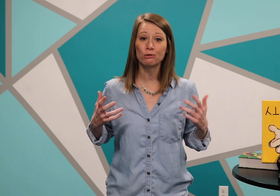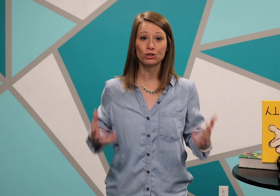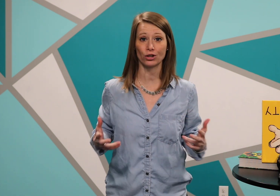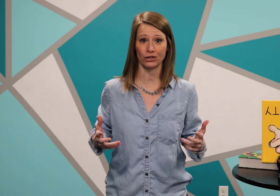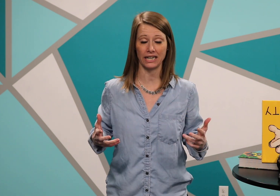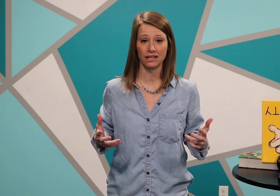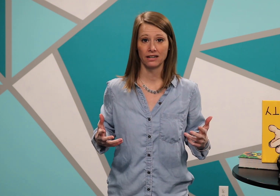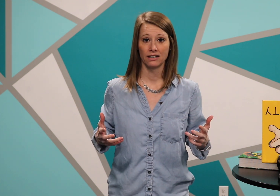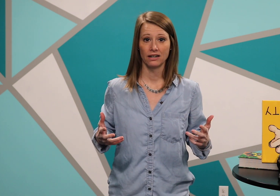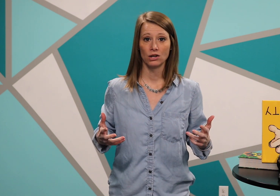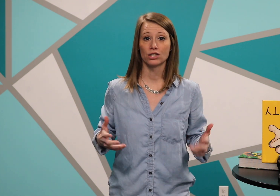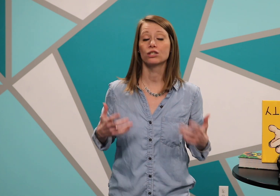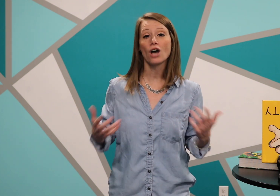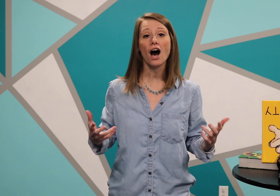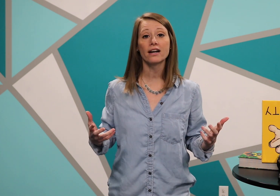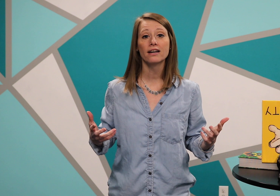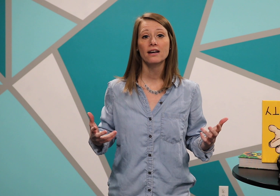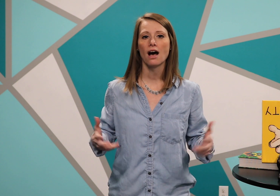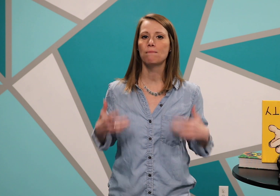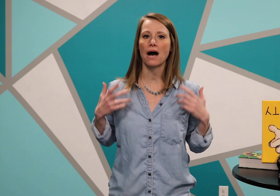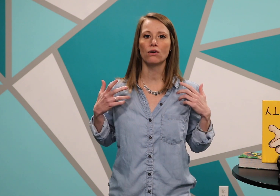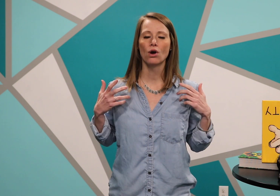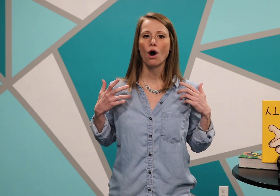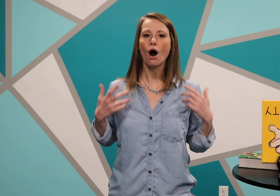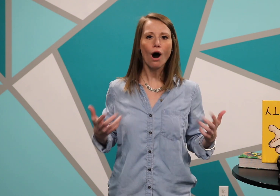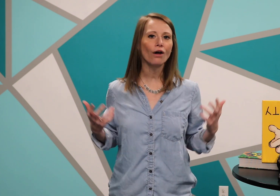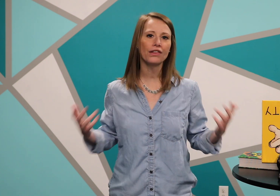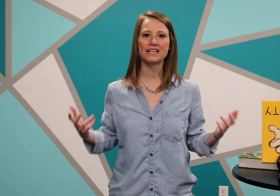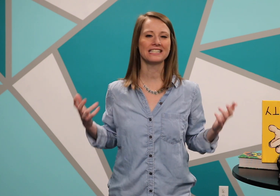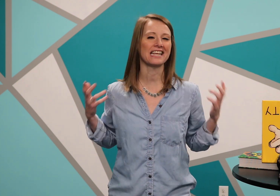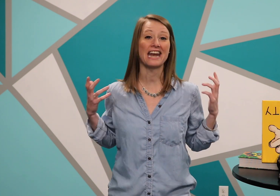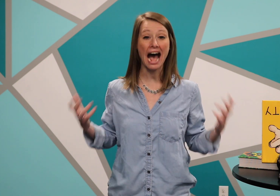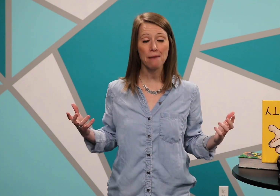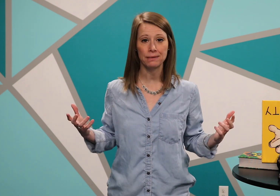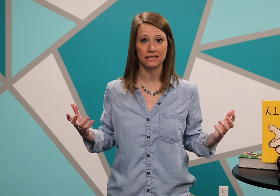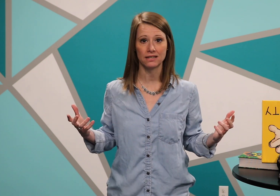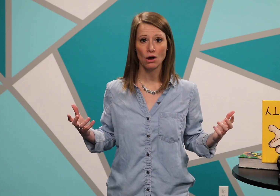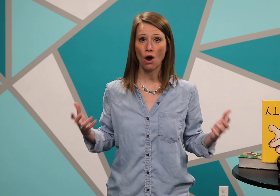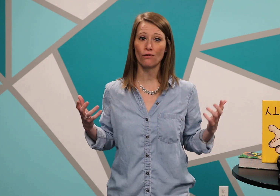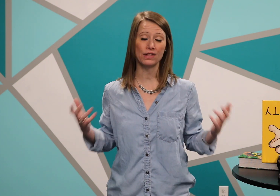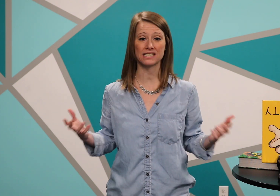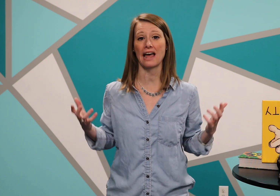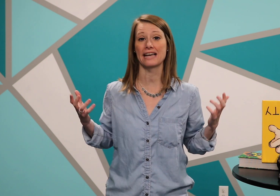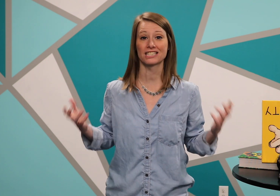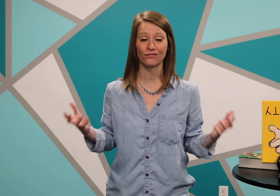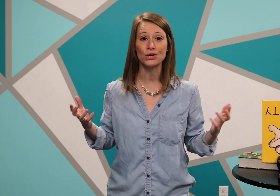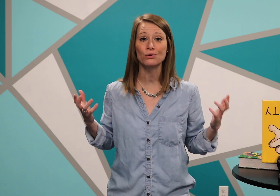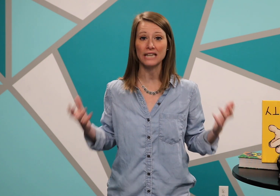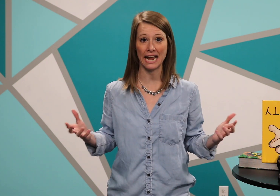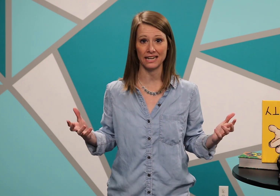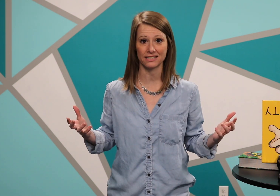journey to talk about all the things that had happened over these last few days.